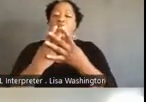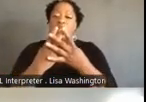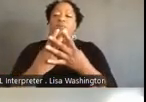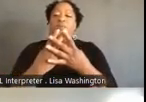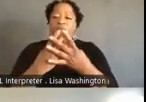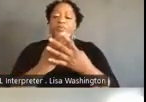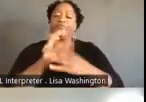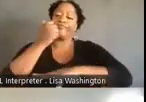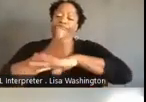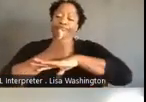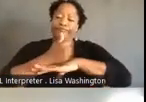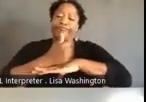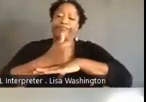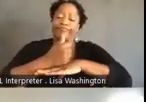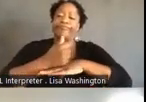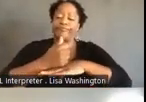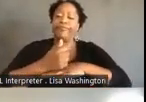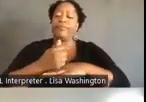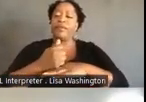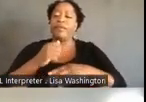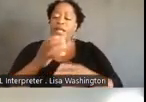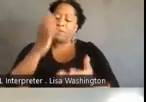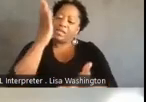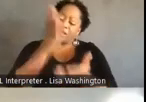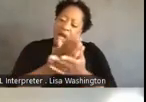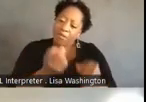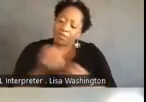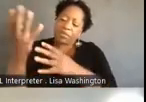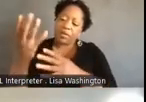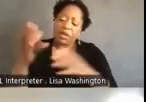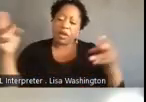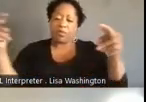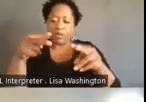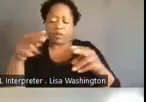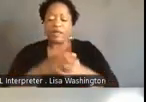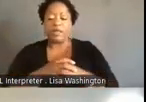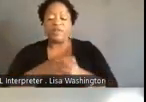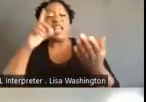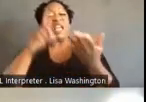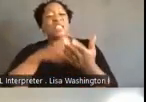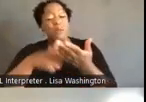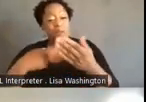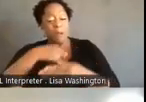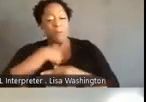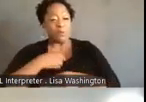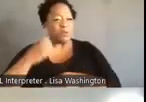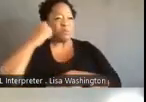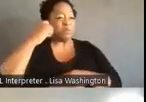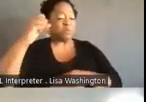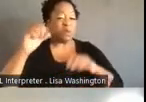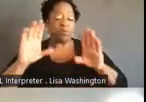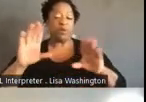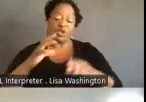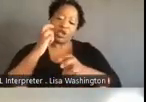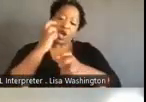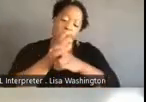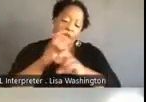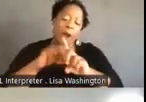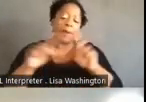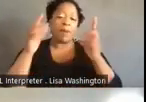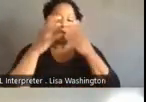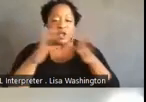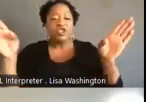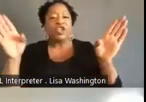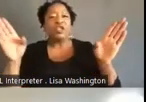perspective. And I will acknowledge that there were times when we may have pushed too hard, but we generally speaking tried